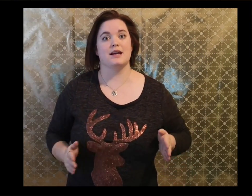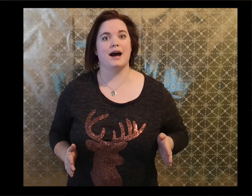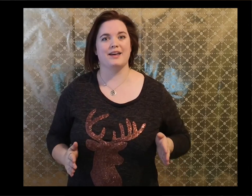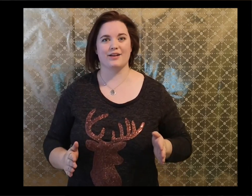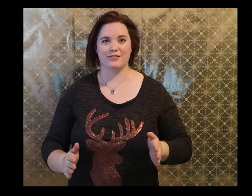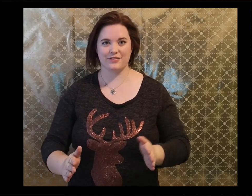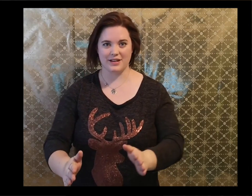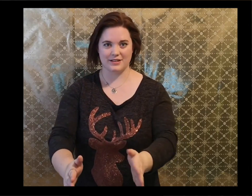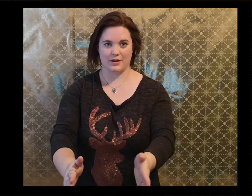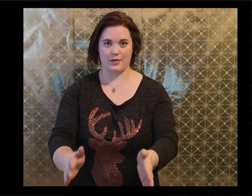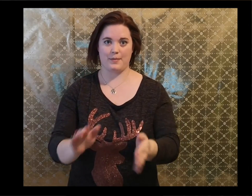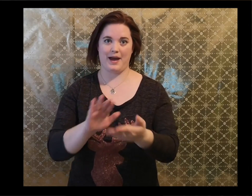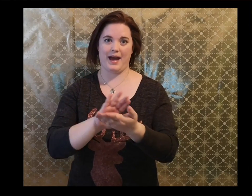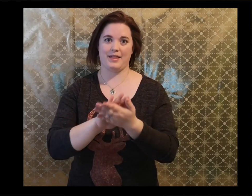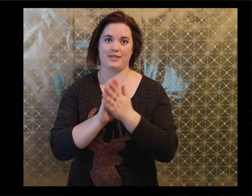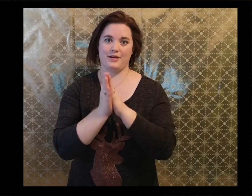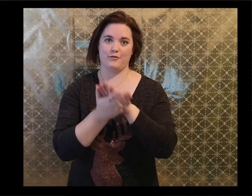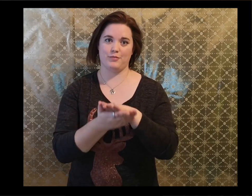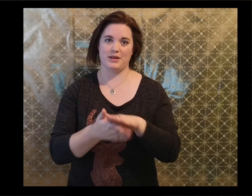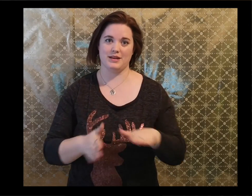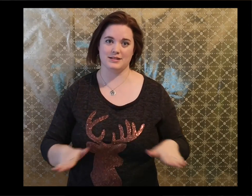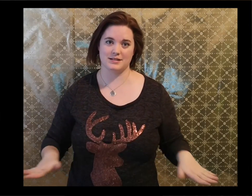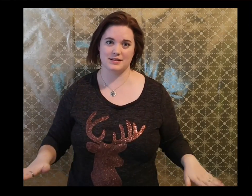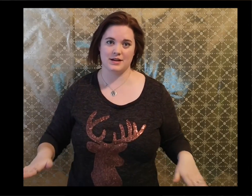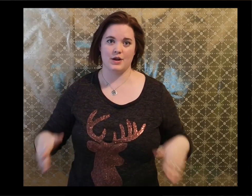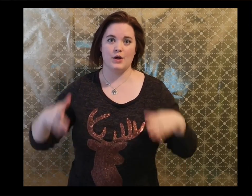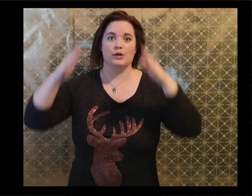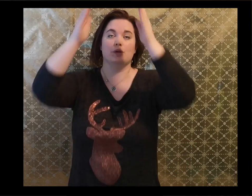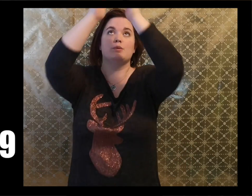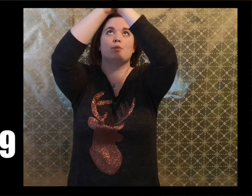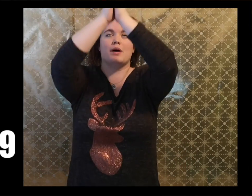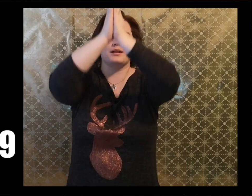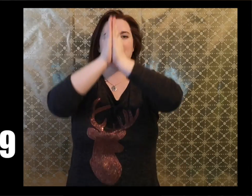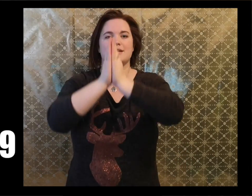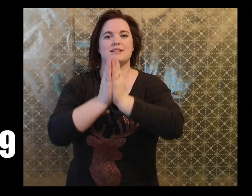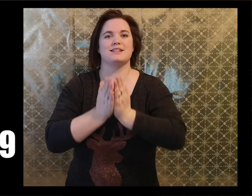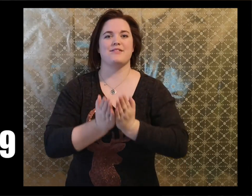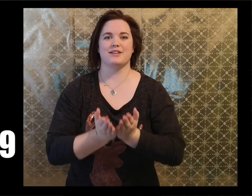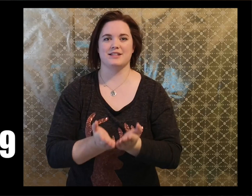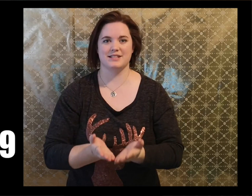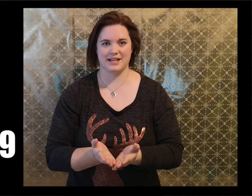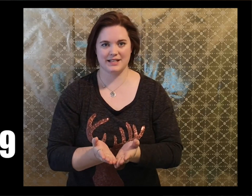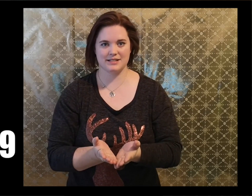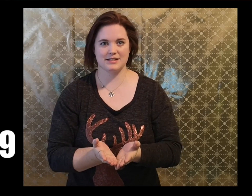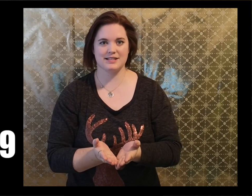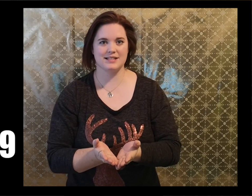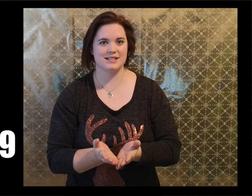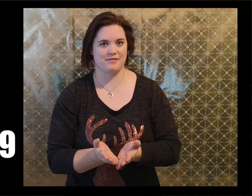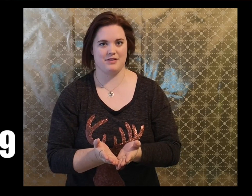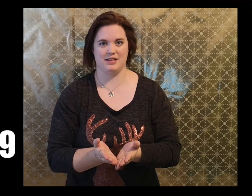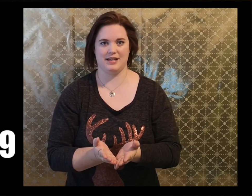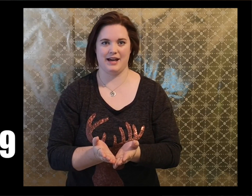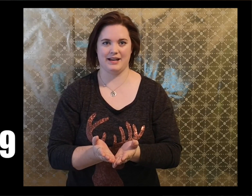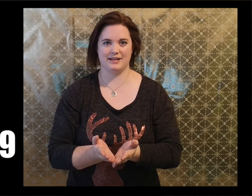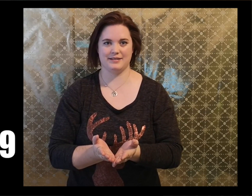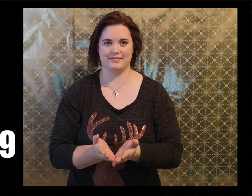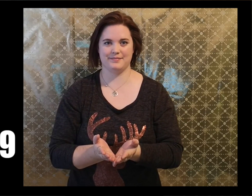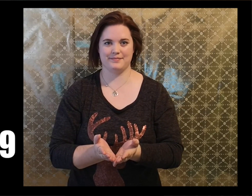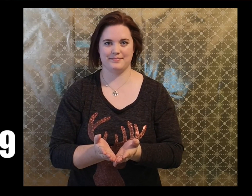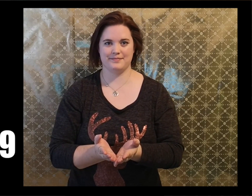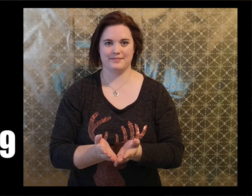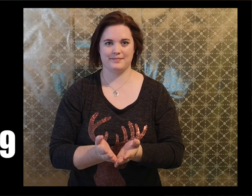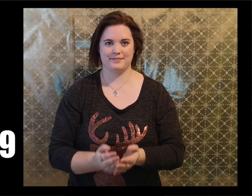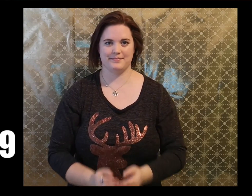to guide our feet into the path of peace. Luke 1, 76-79